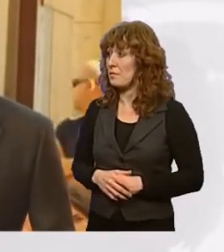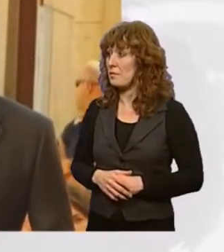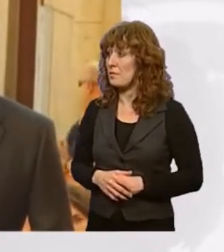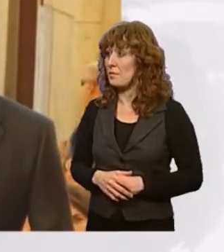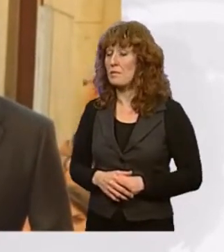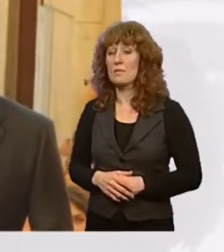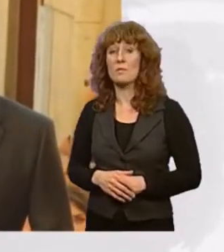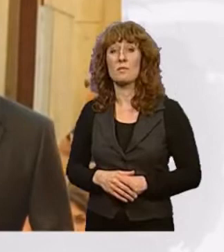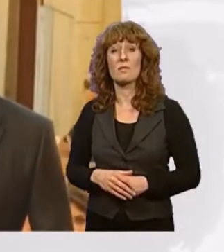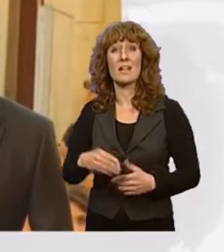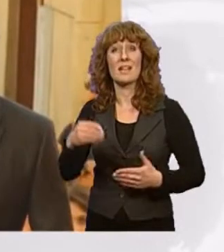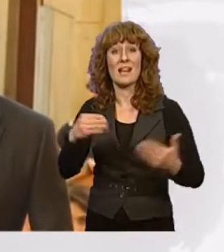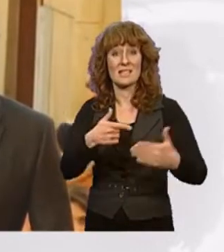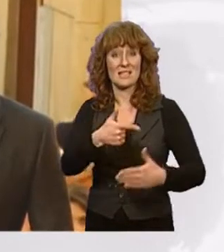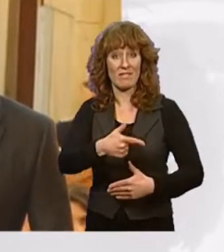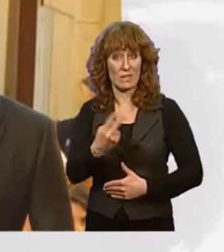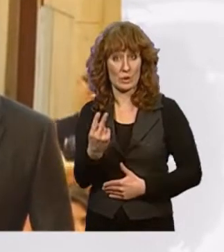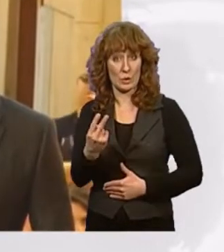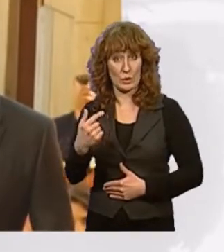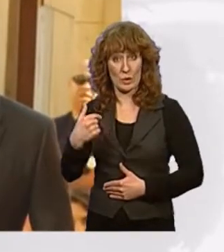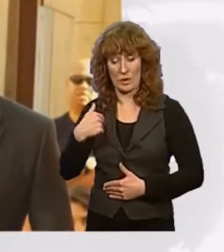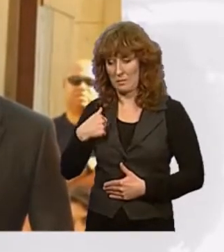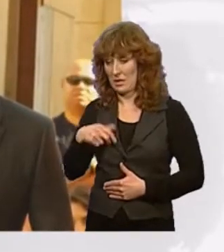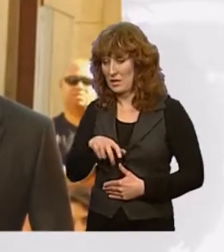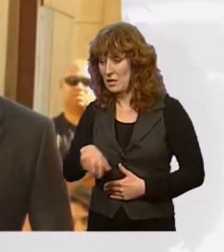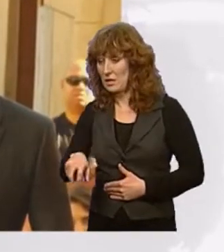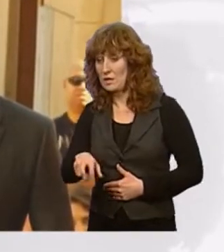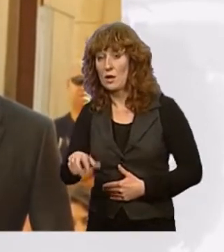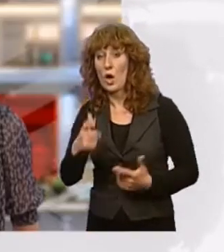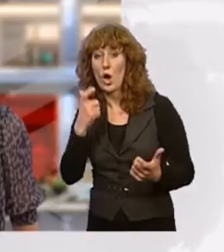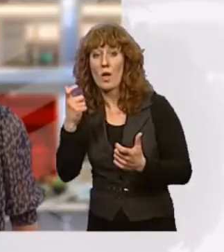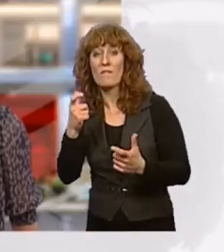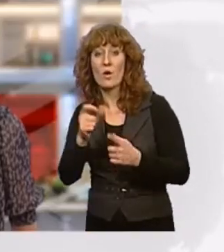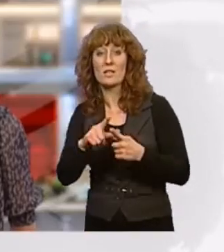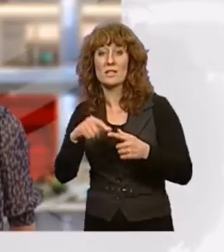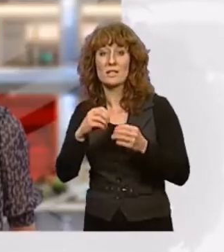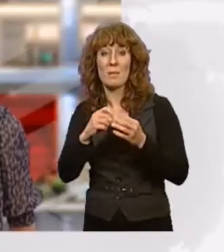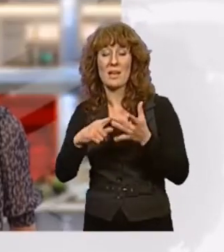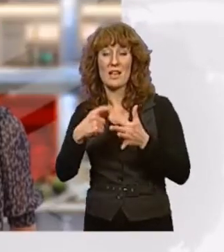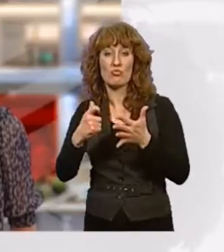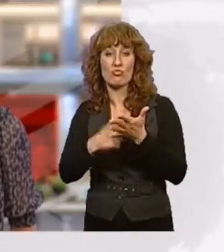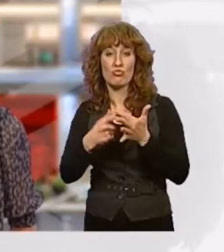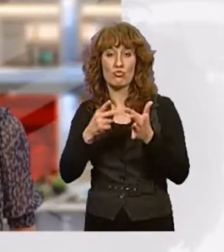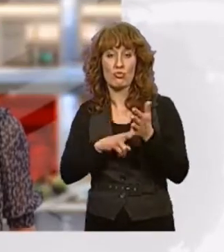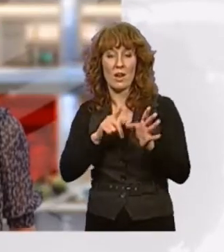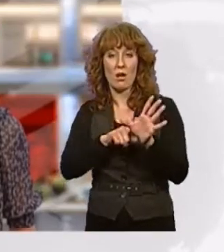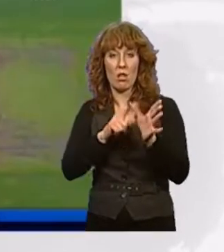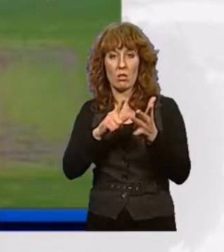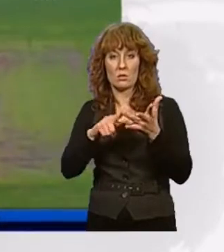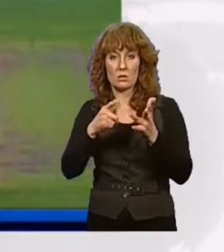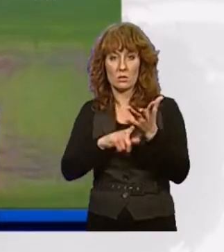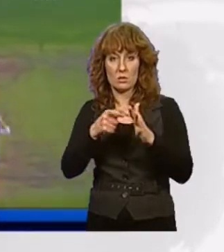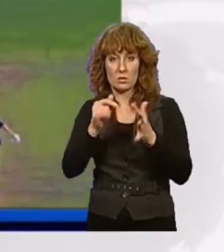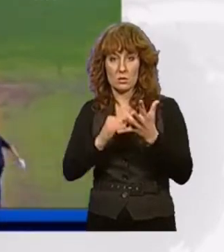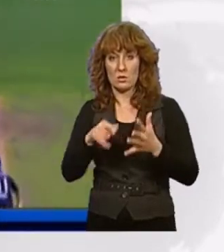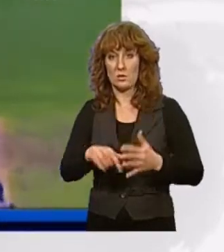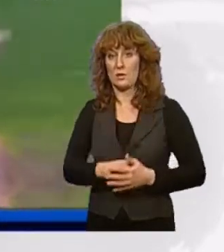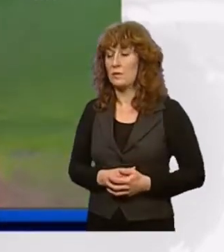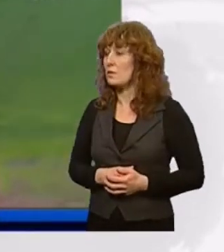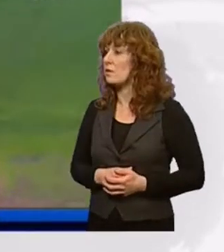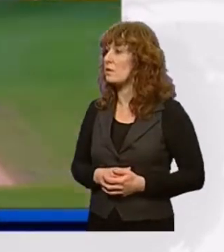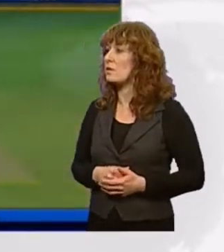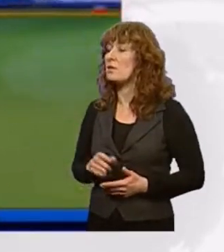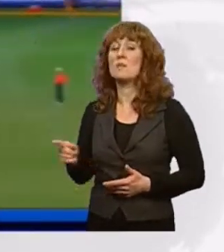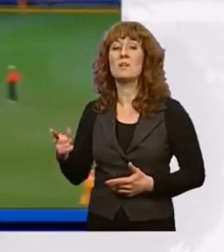came here as a child in 1972 looking for Debbie Reynolds. And it's fought England have lost to Australia by four runs in the